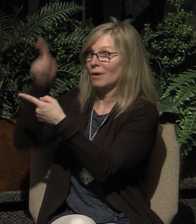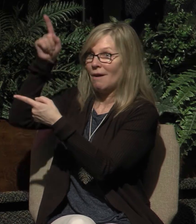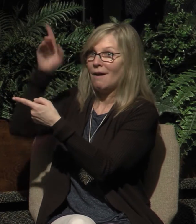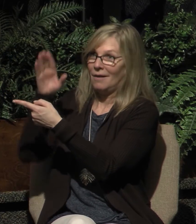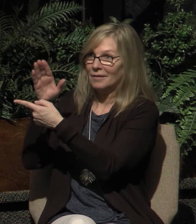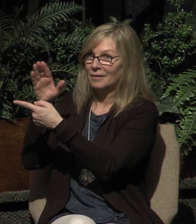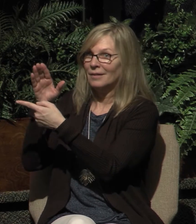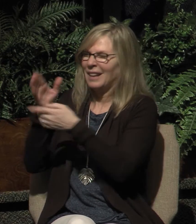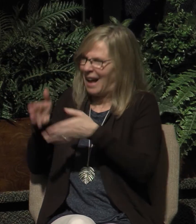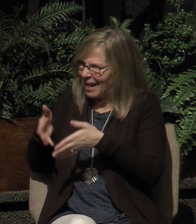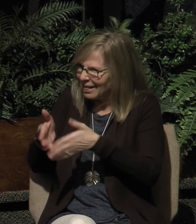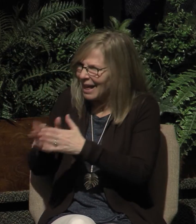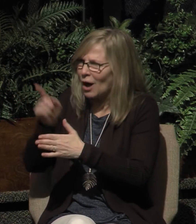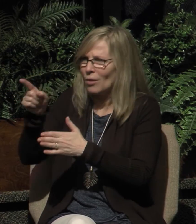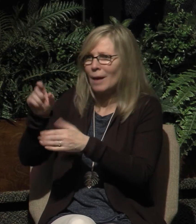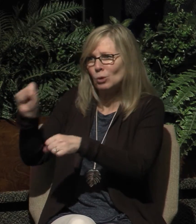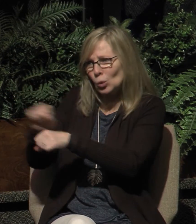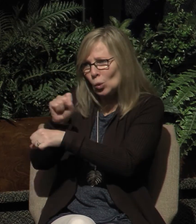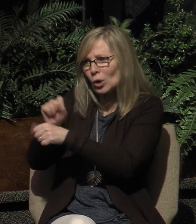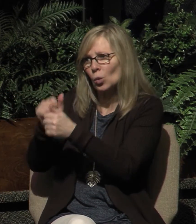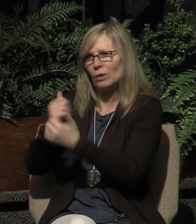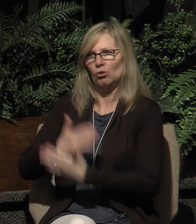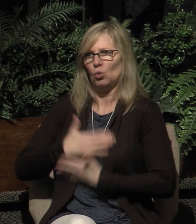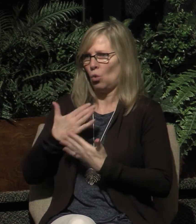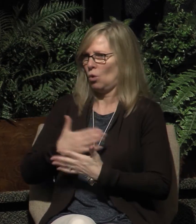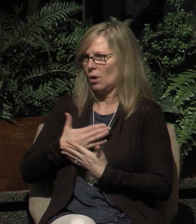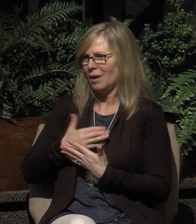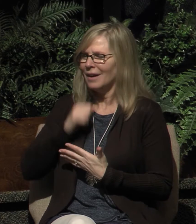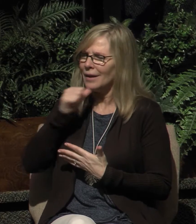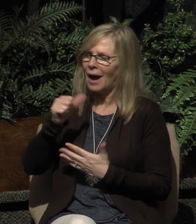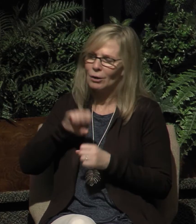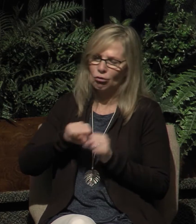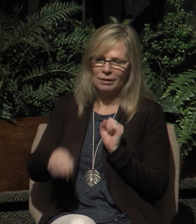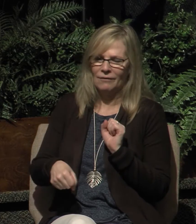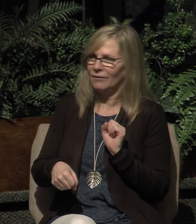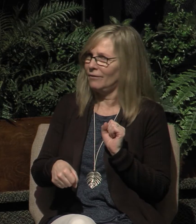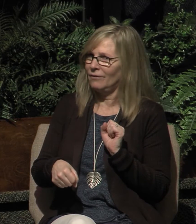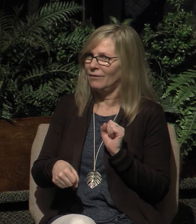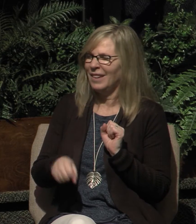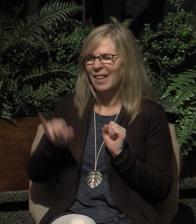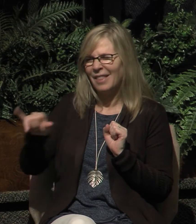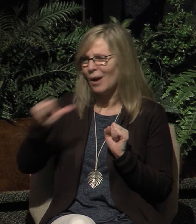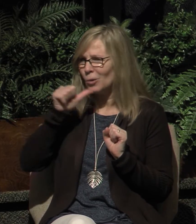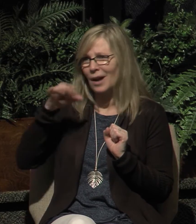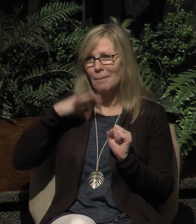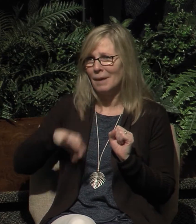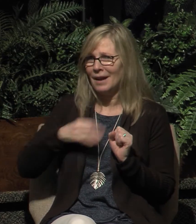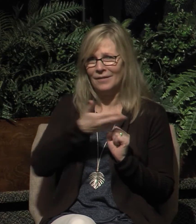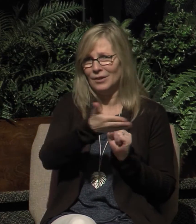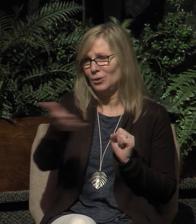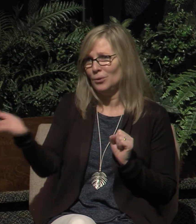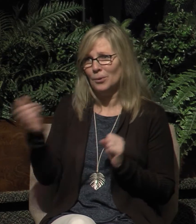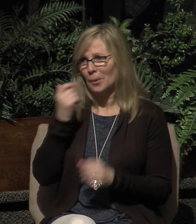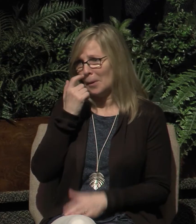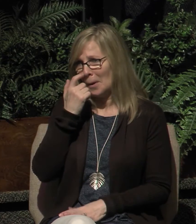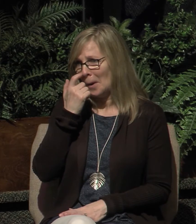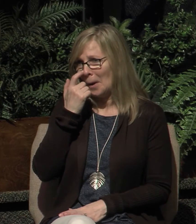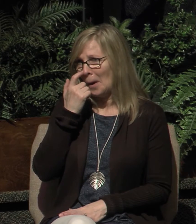and not with grief, for this would be unprofitable for you. There is nothing